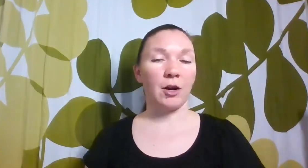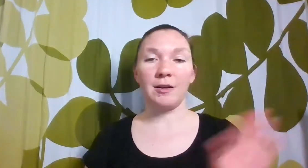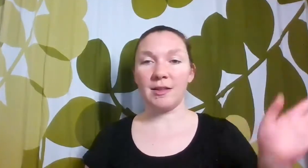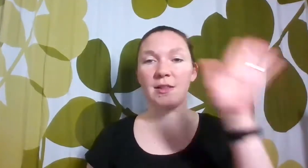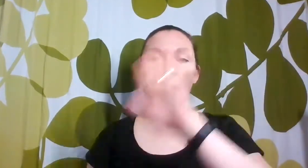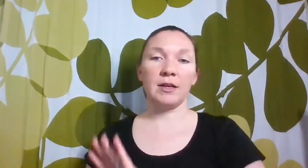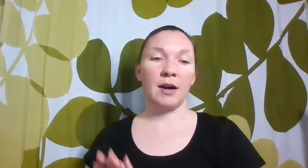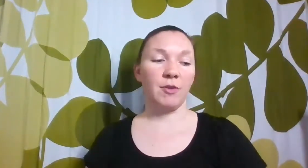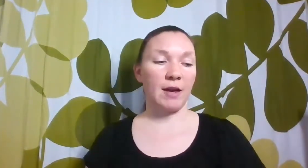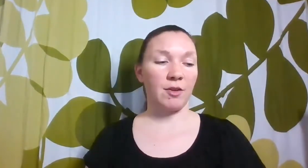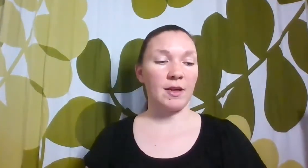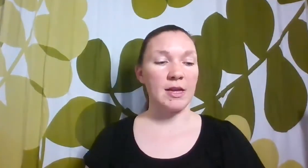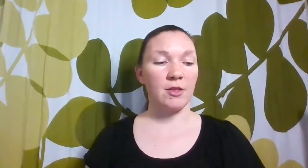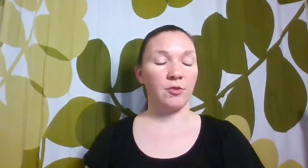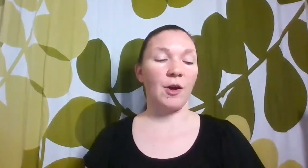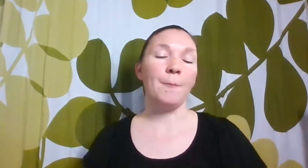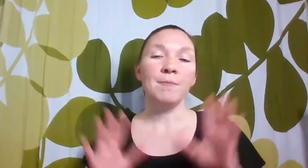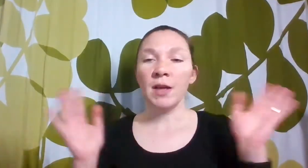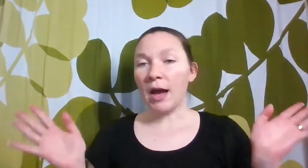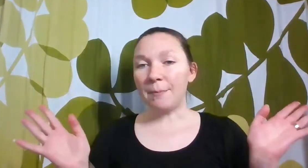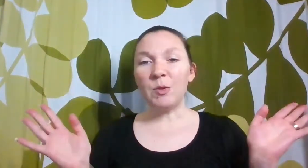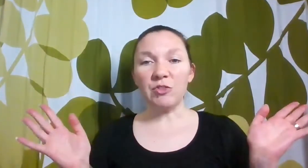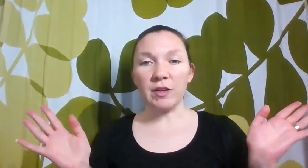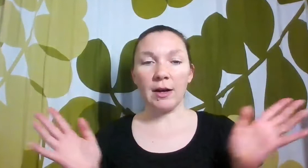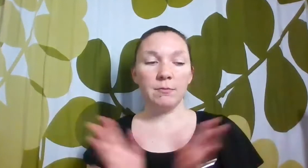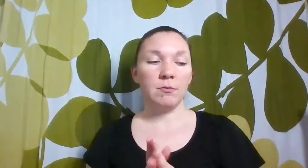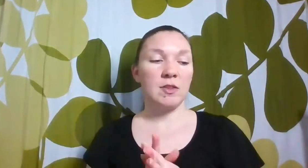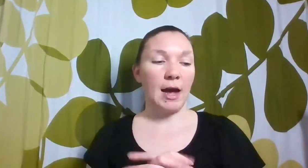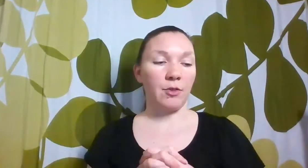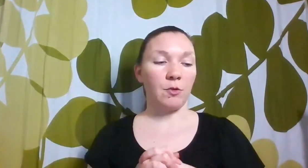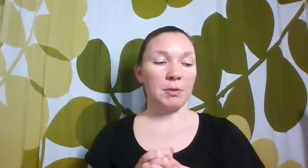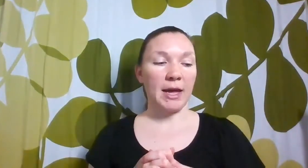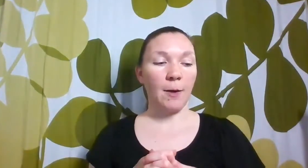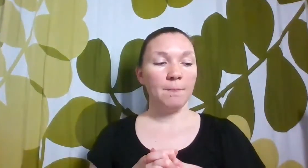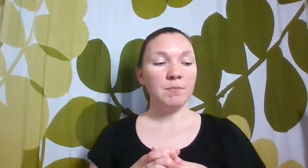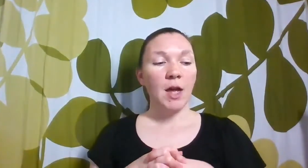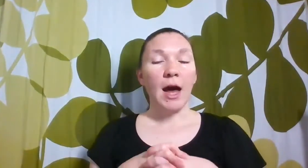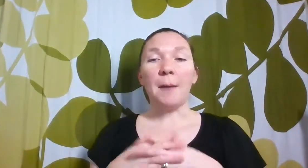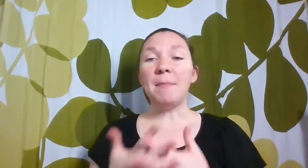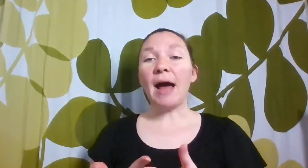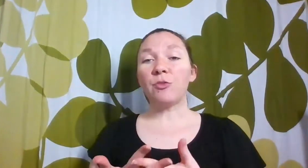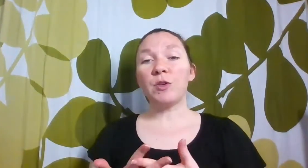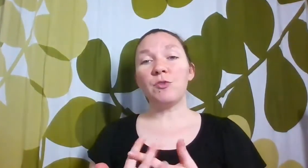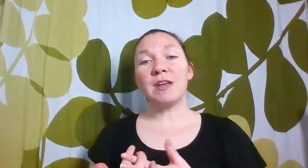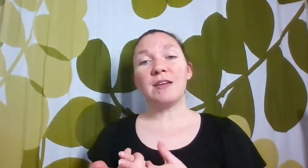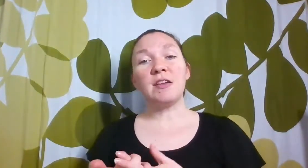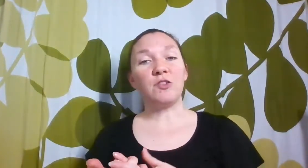because it's not covering everything either. So we're just going to see how those play out. Math, we're using teaching